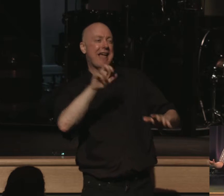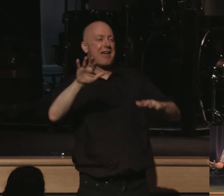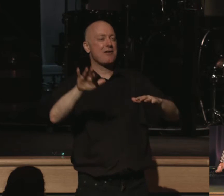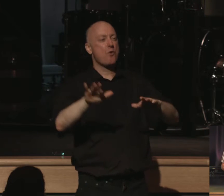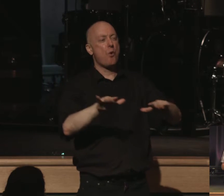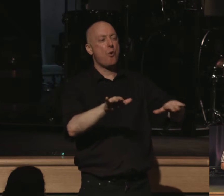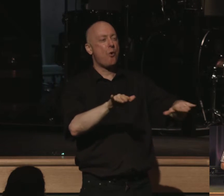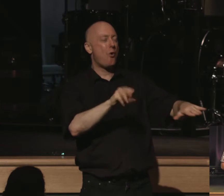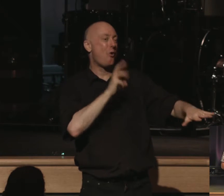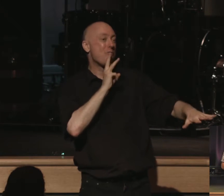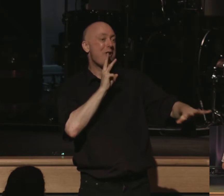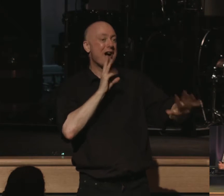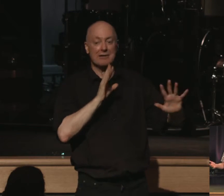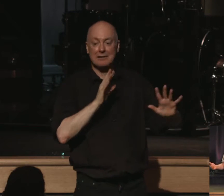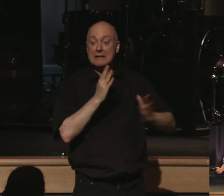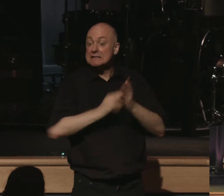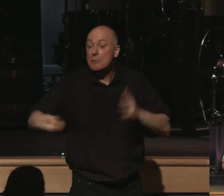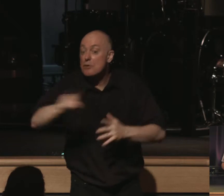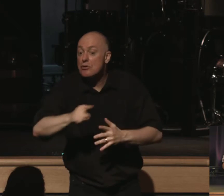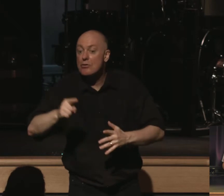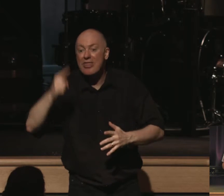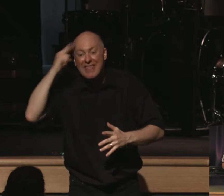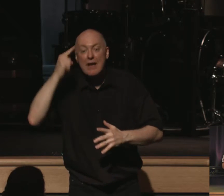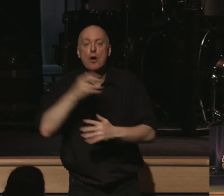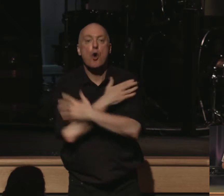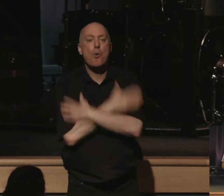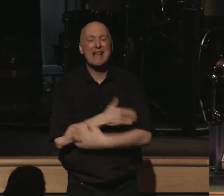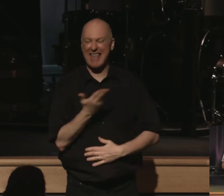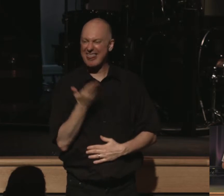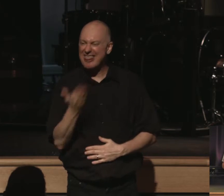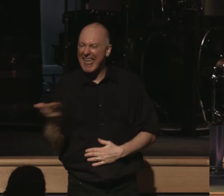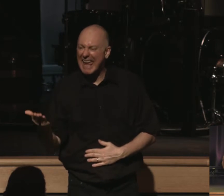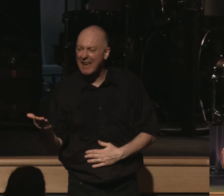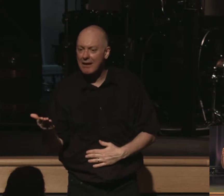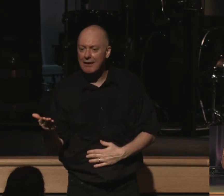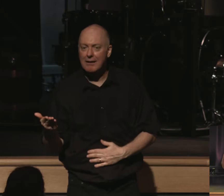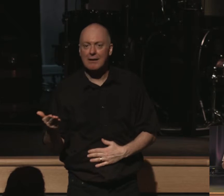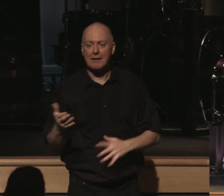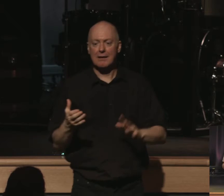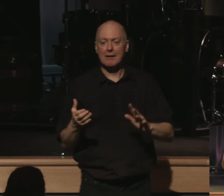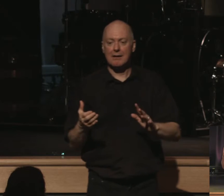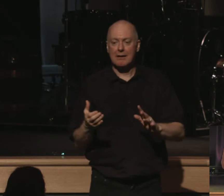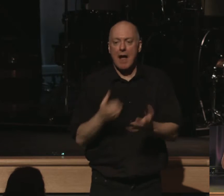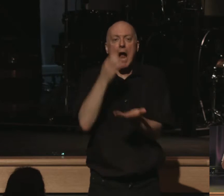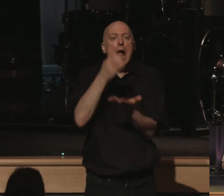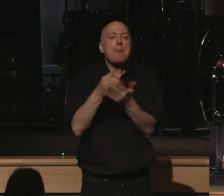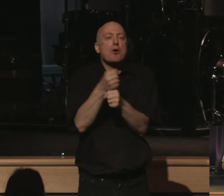waters. Some of you, rest is different. It's a thing. Rest is that cup of coffee.